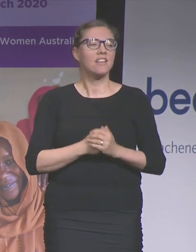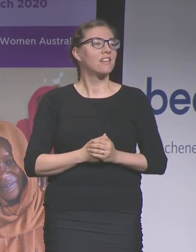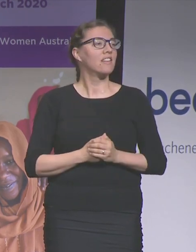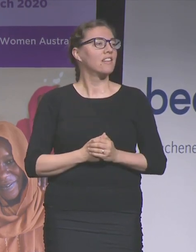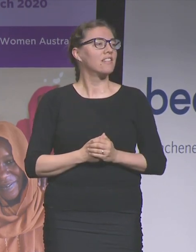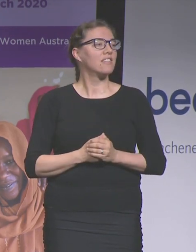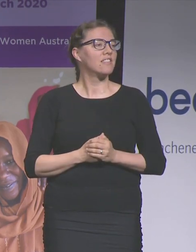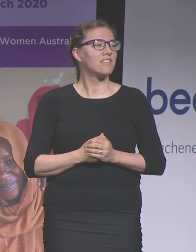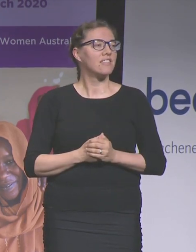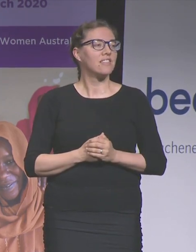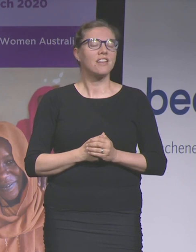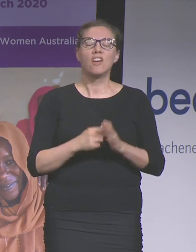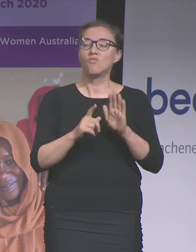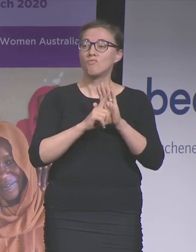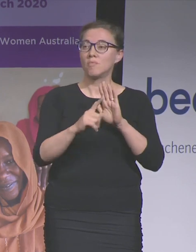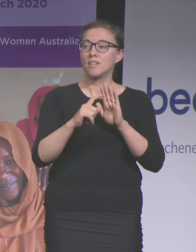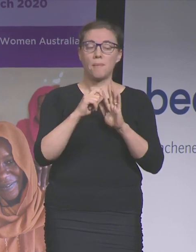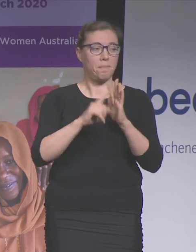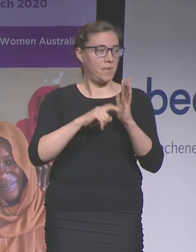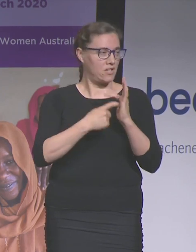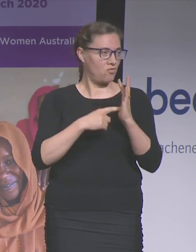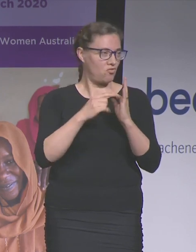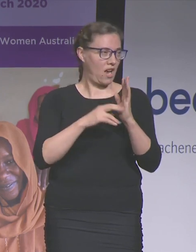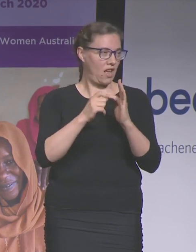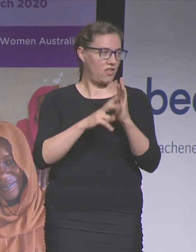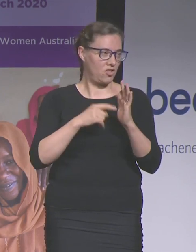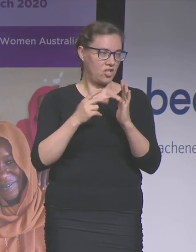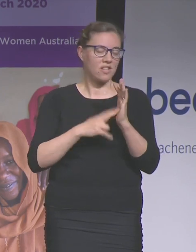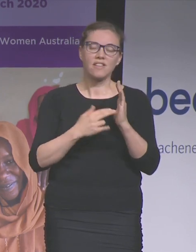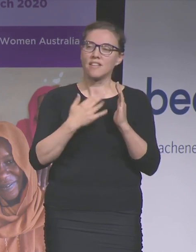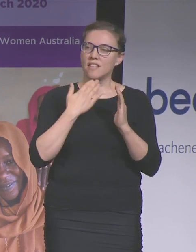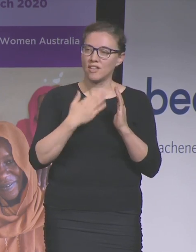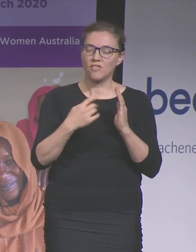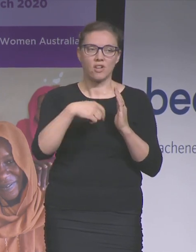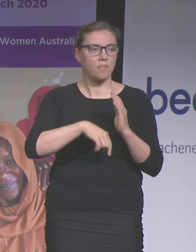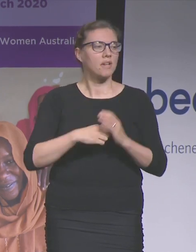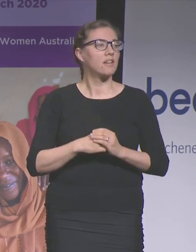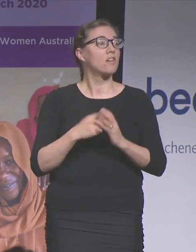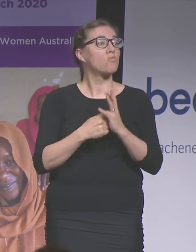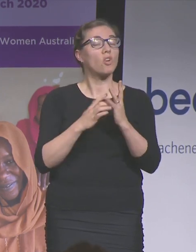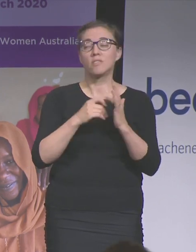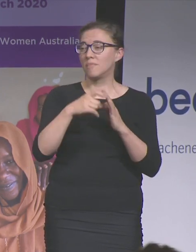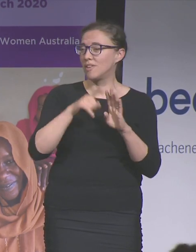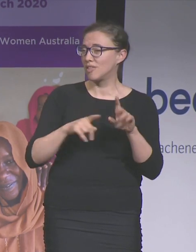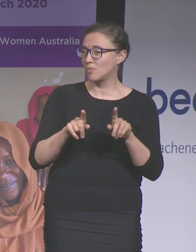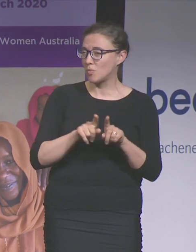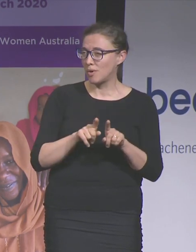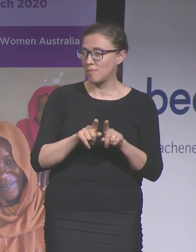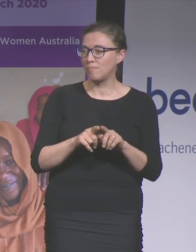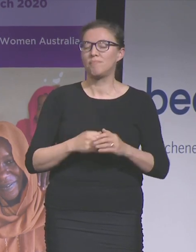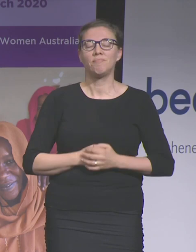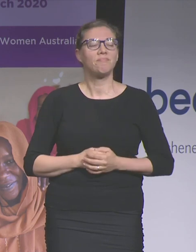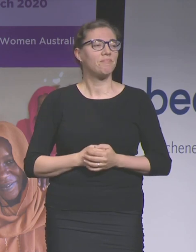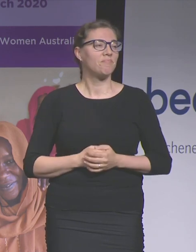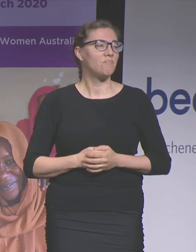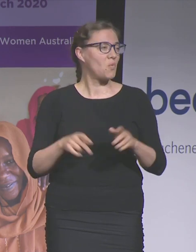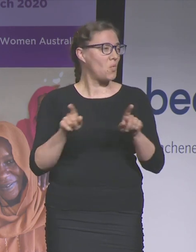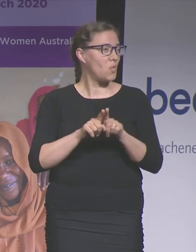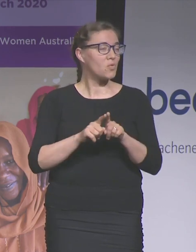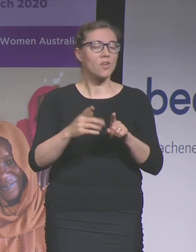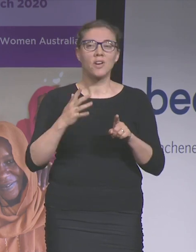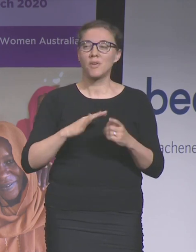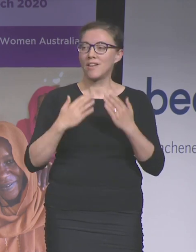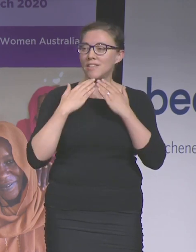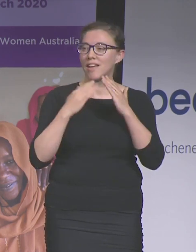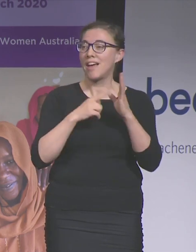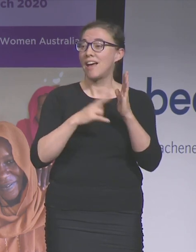Peter Rathgen from Adelaide University, of course Rosemary, and can I particularly thank Anne